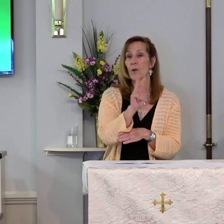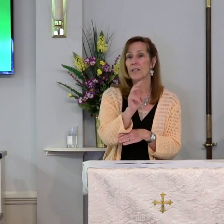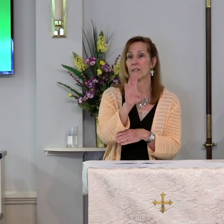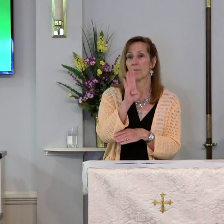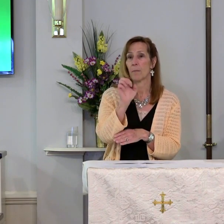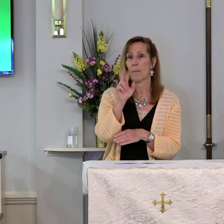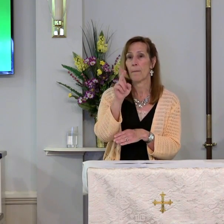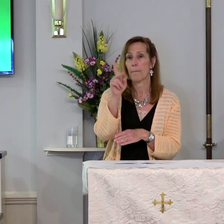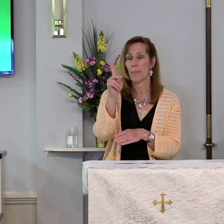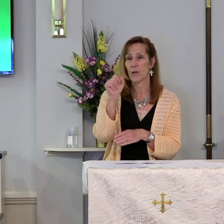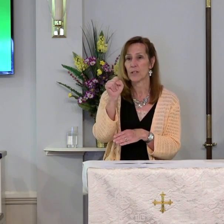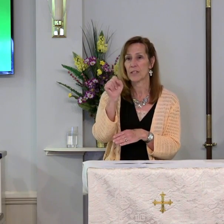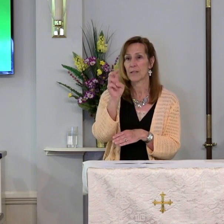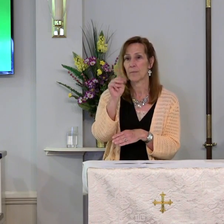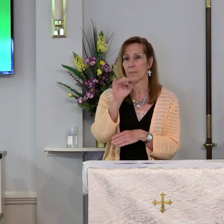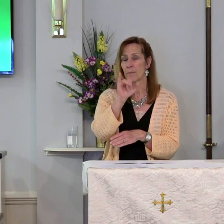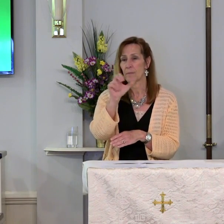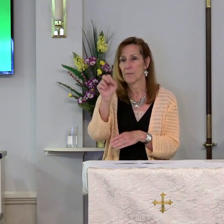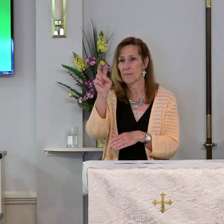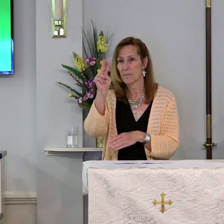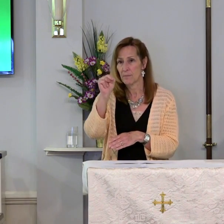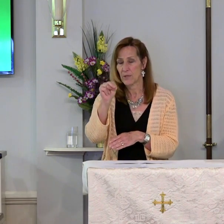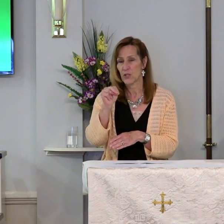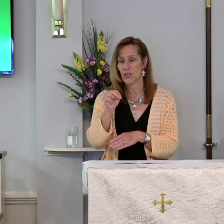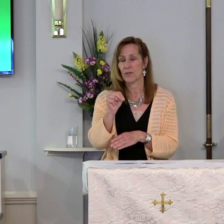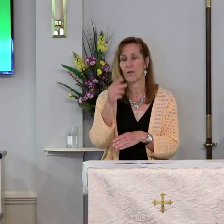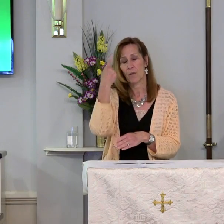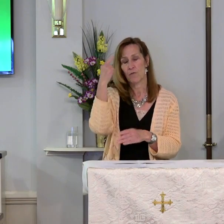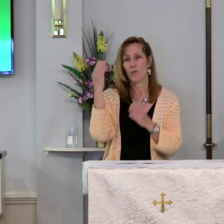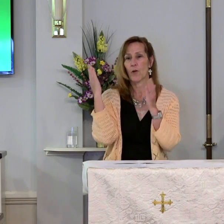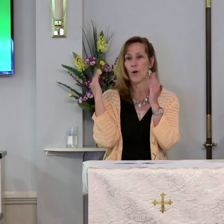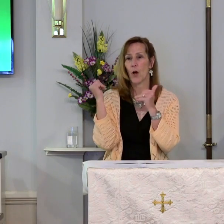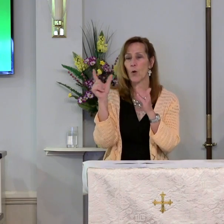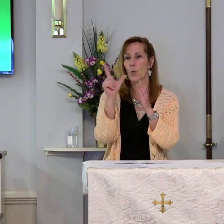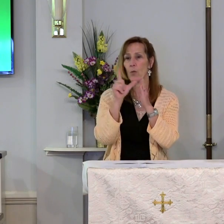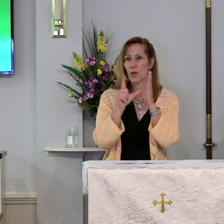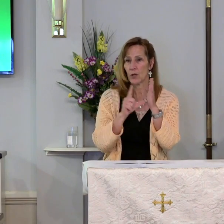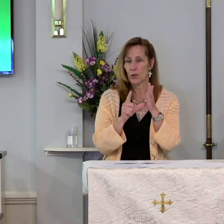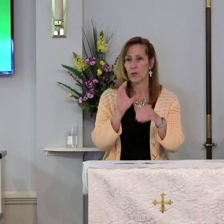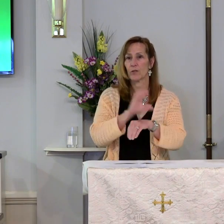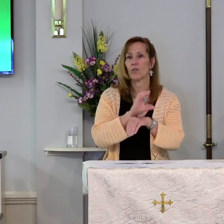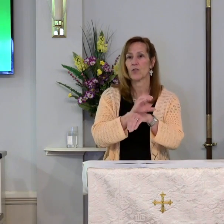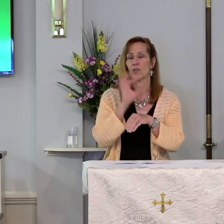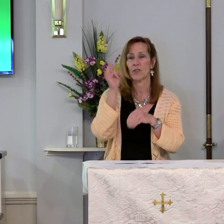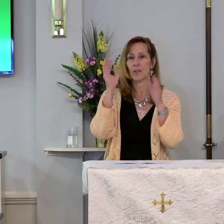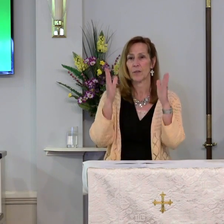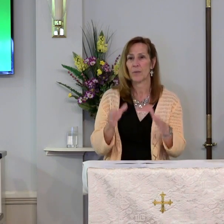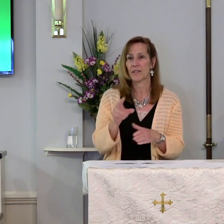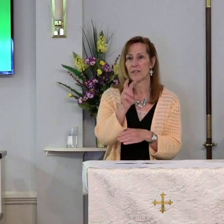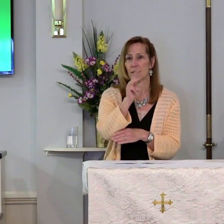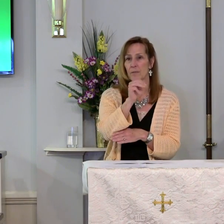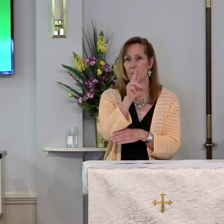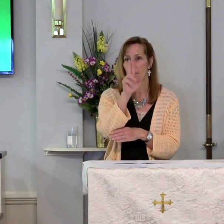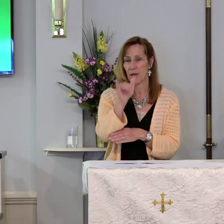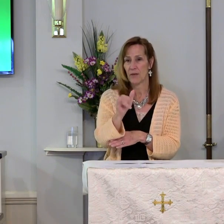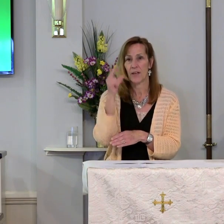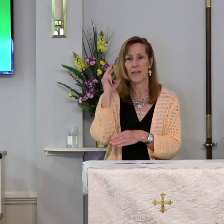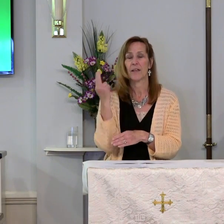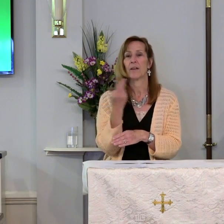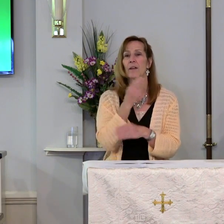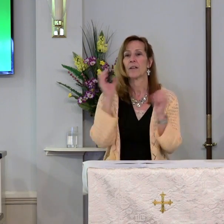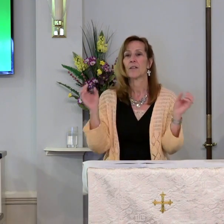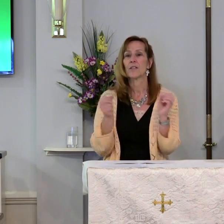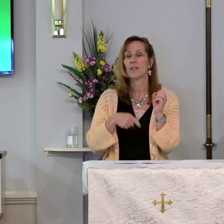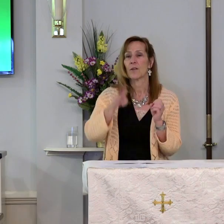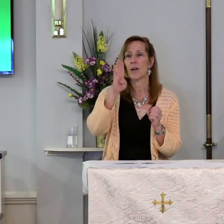District, for Hope Lutheran Church and their pastor, Mary. Hear us, O